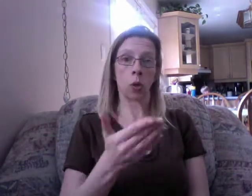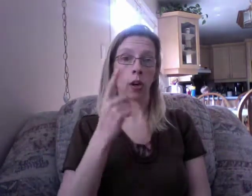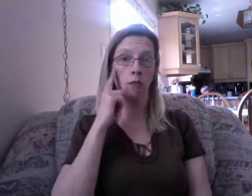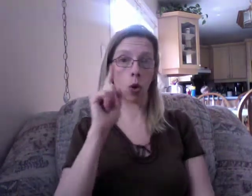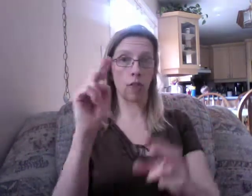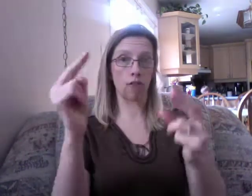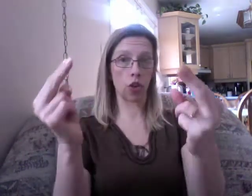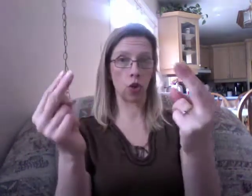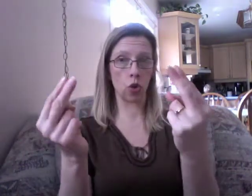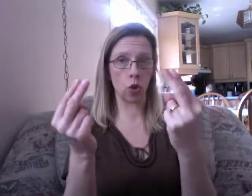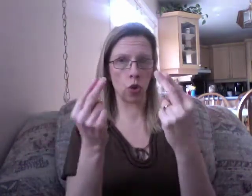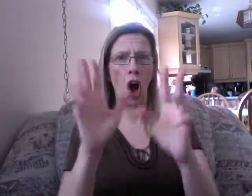I'm on my way.